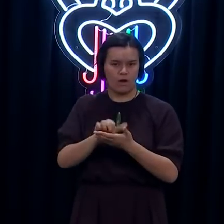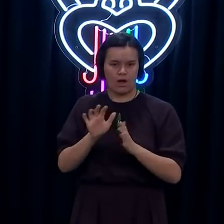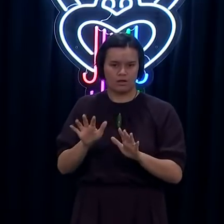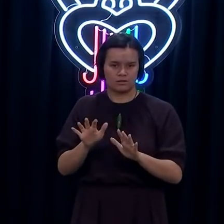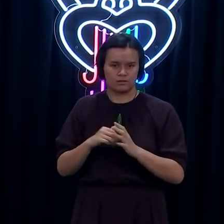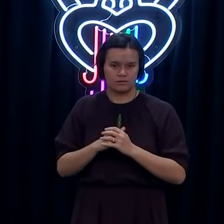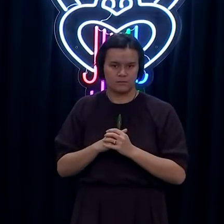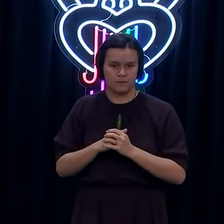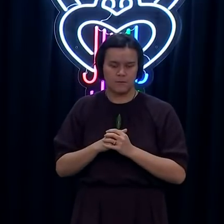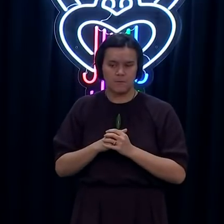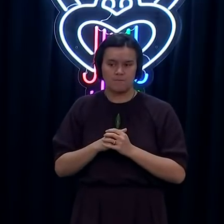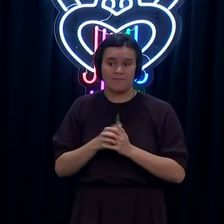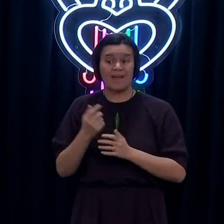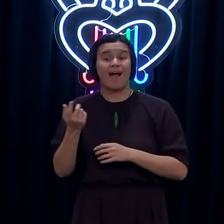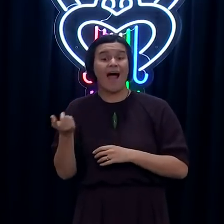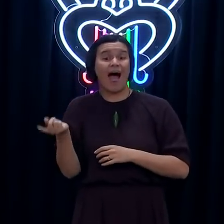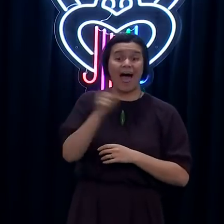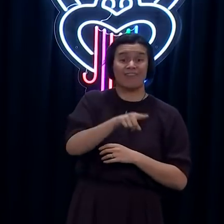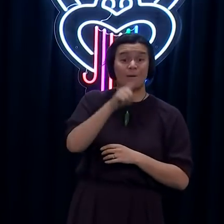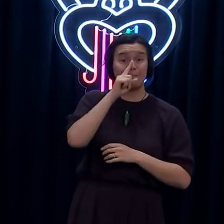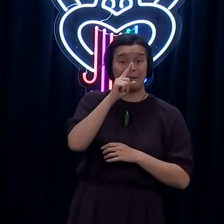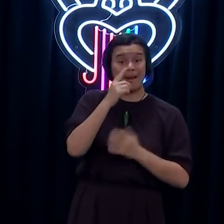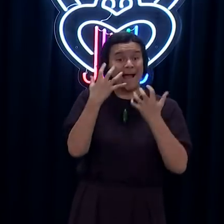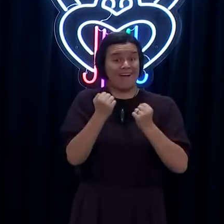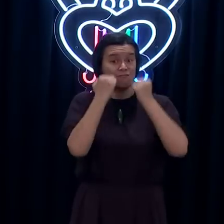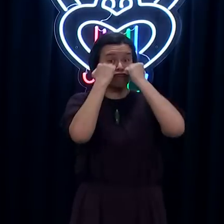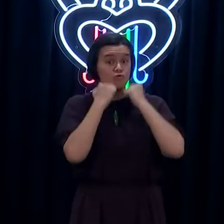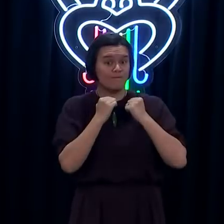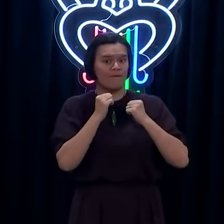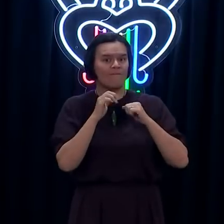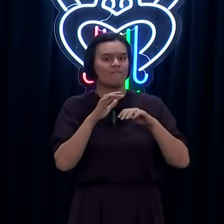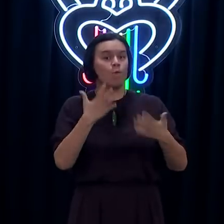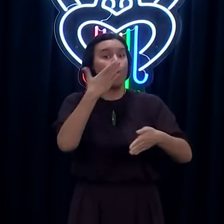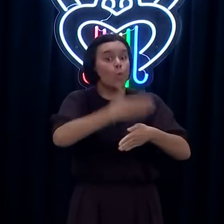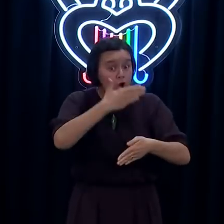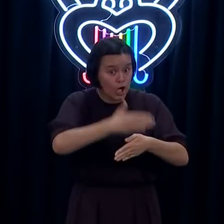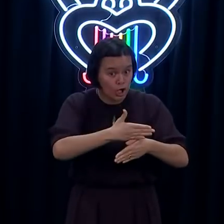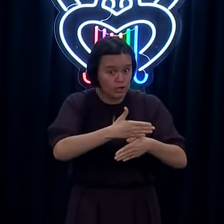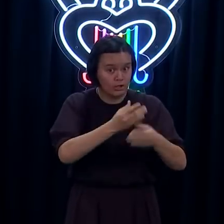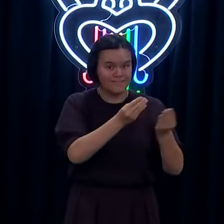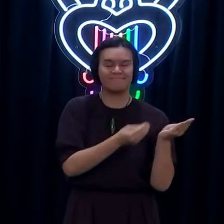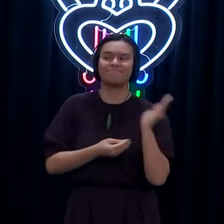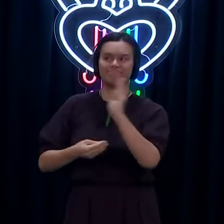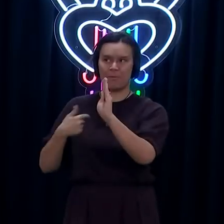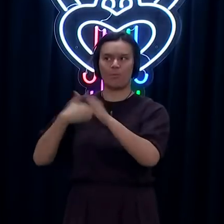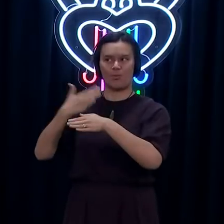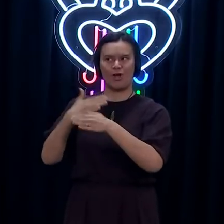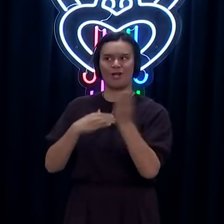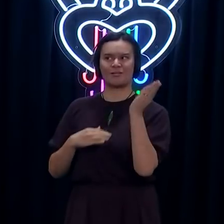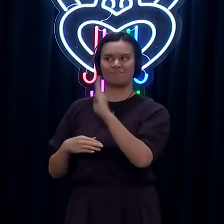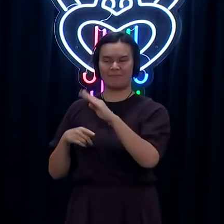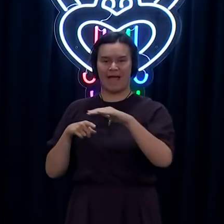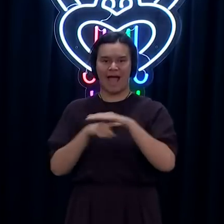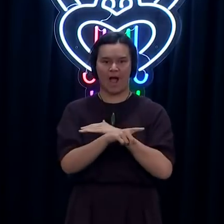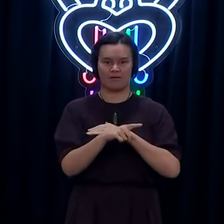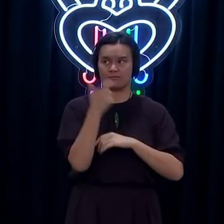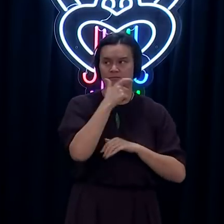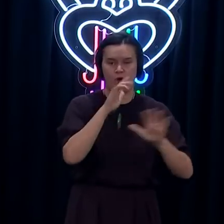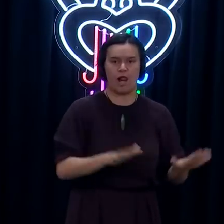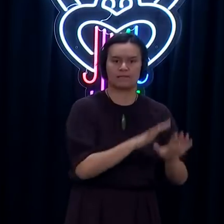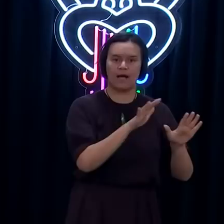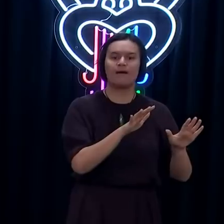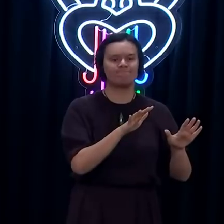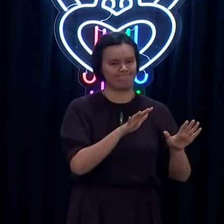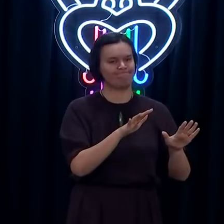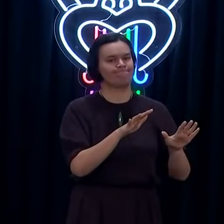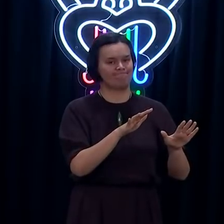what are legitimate purposes to then go and undertake activities that are not in keeping with the rules but the reason that we have the rest